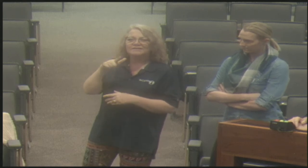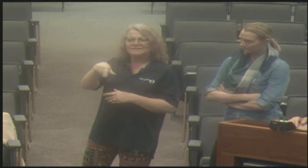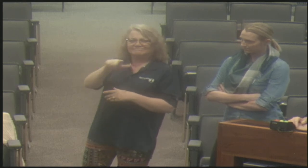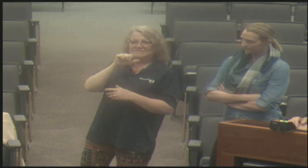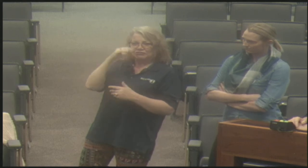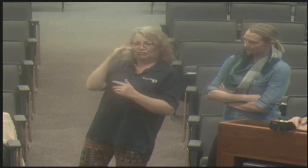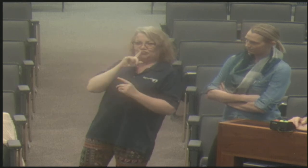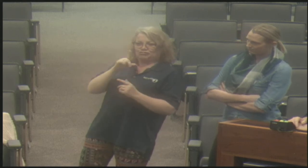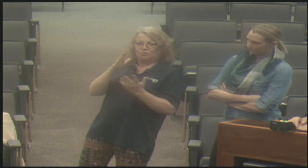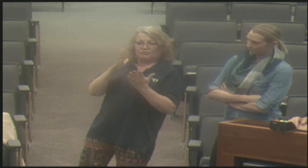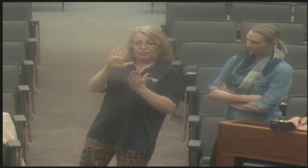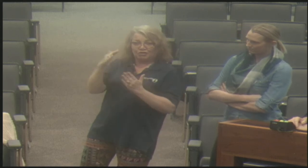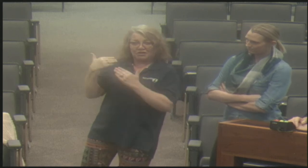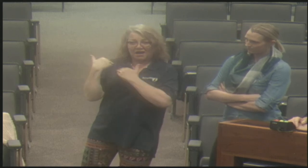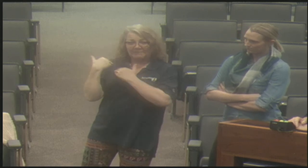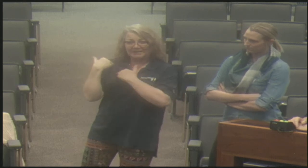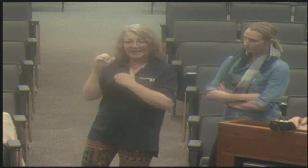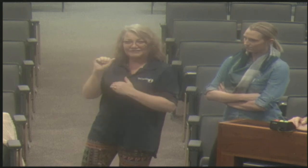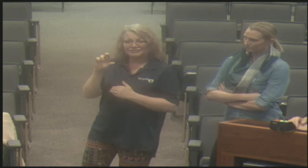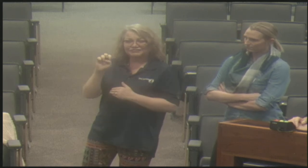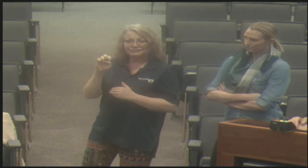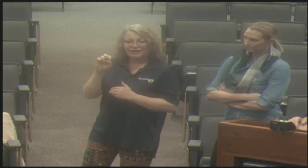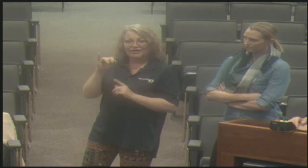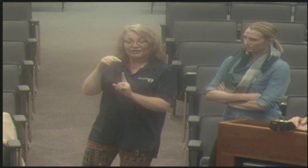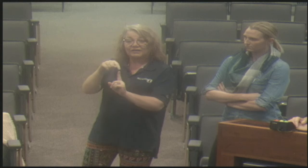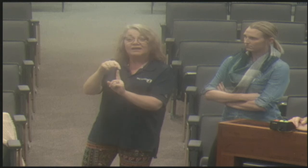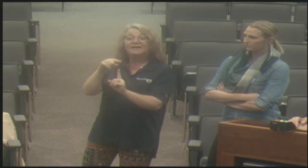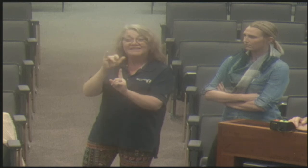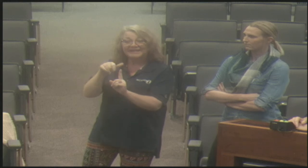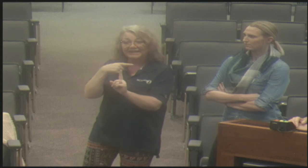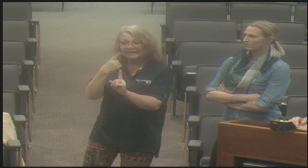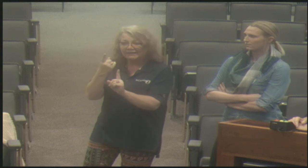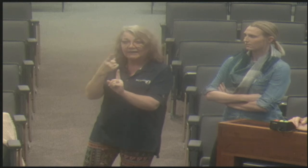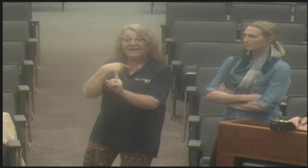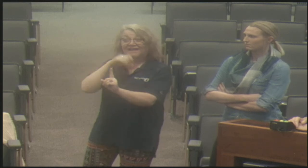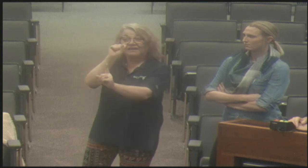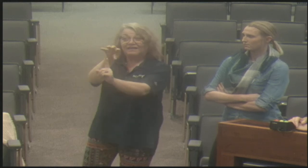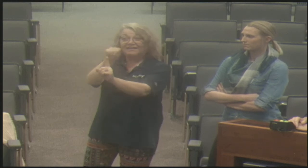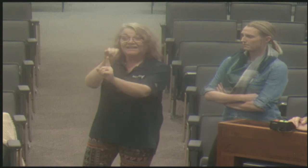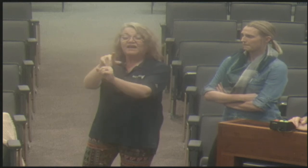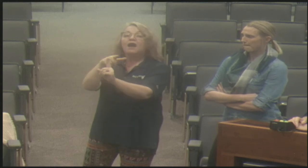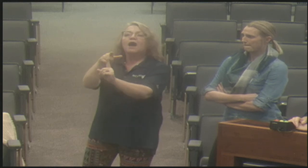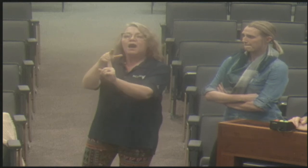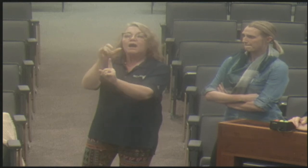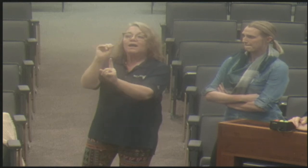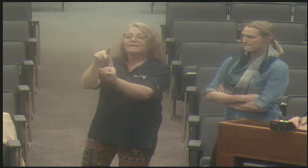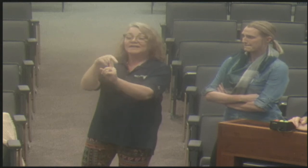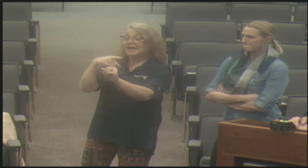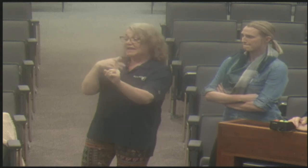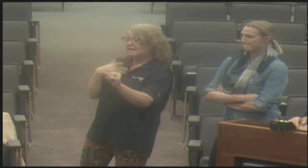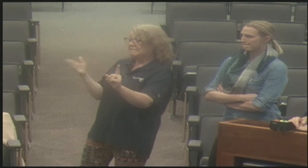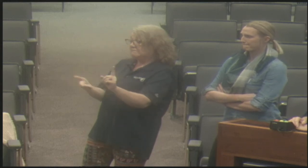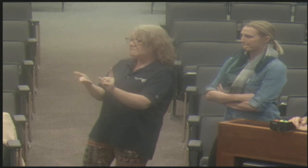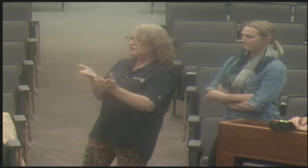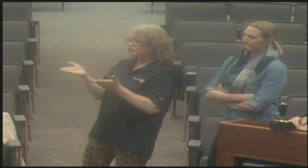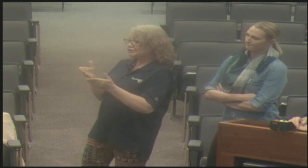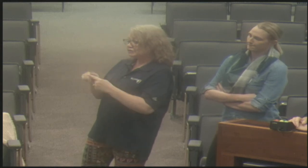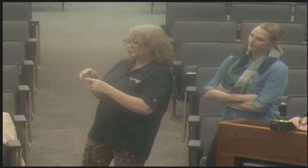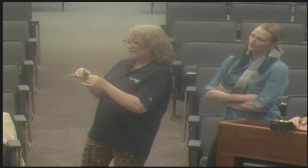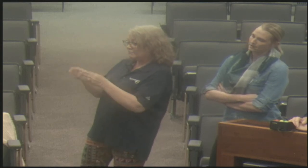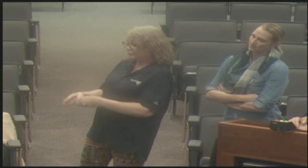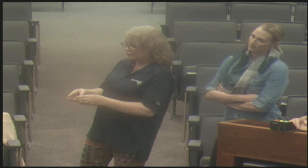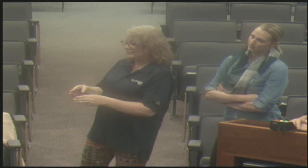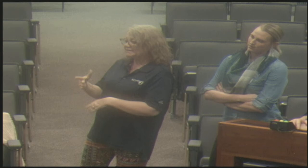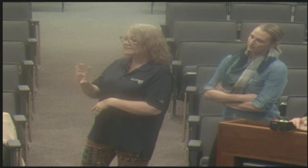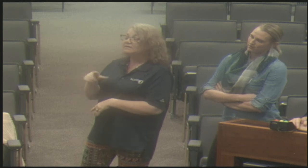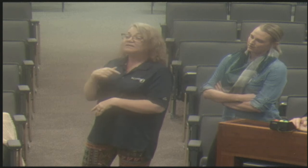providers. Um, maybe they're not sure what their obligations are. Um, so I will share that information with them.